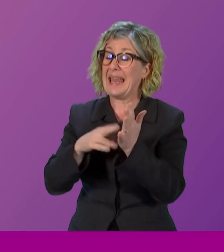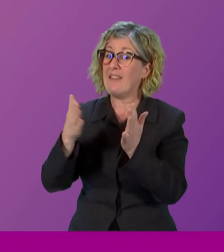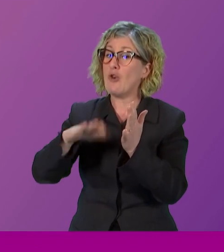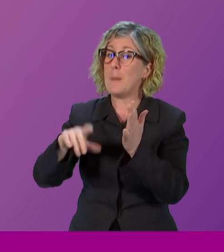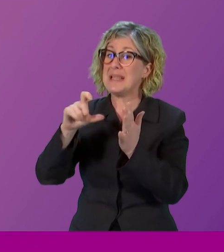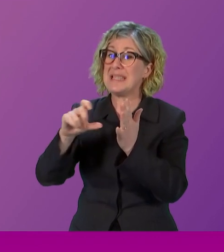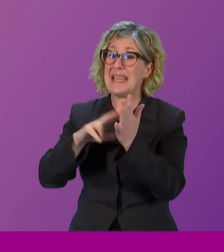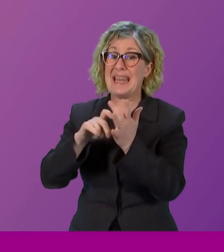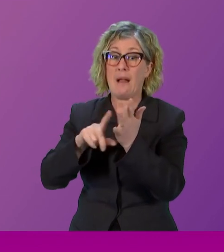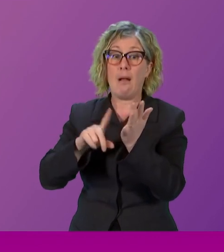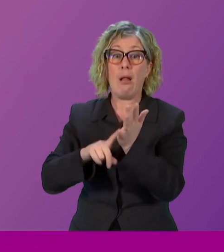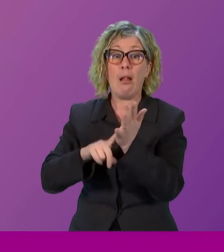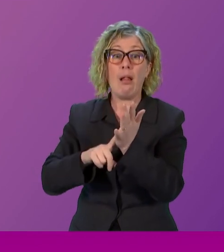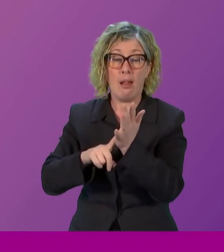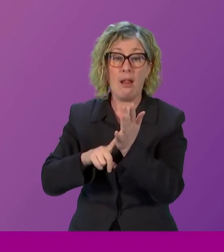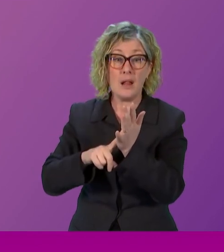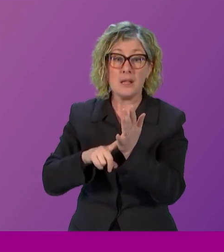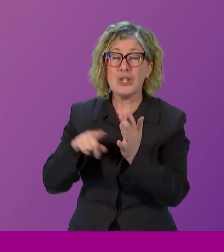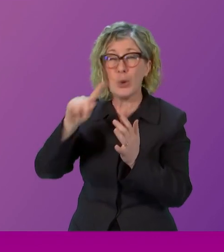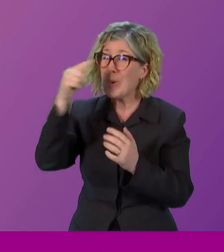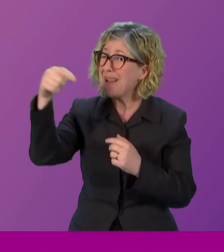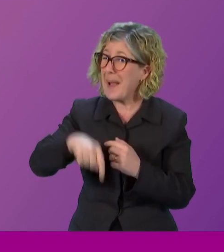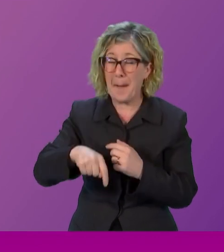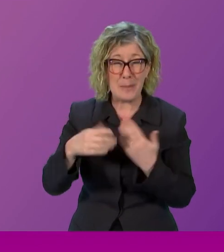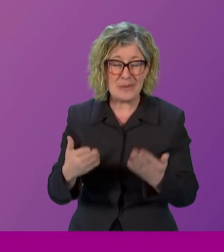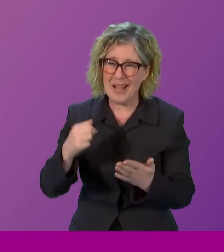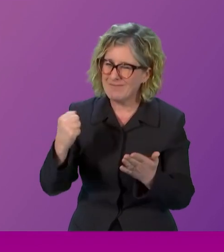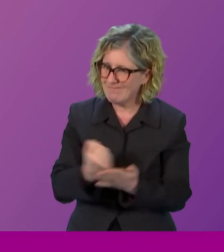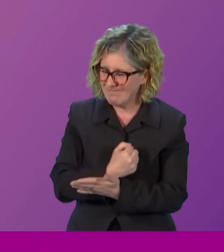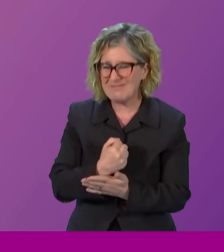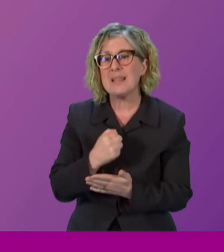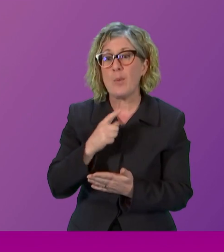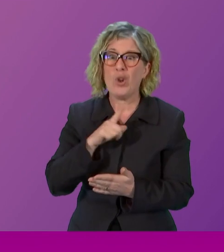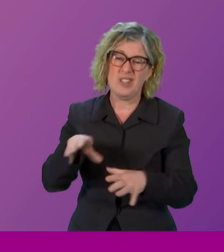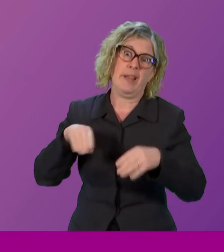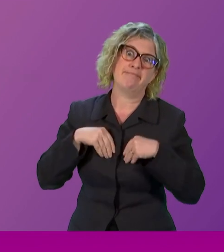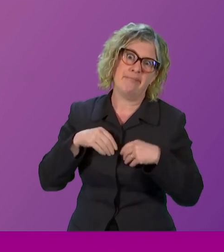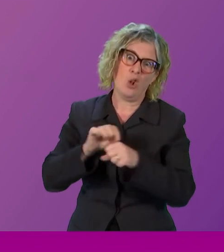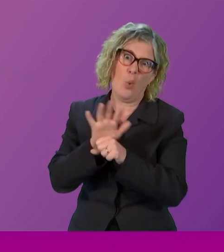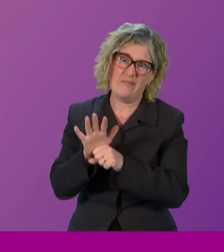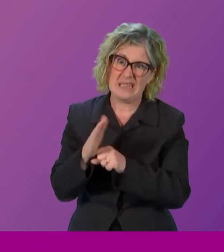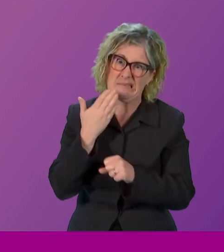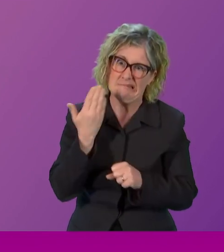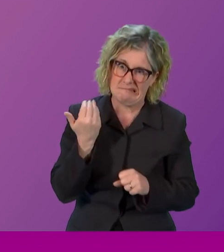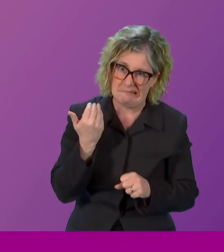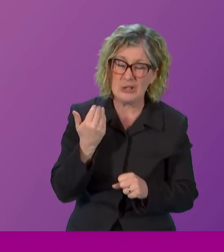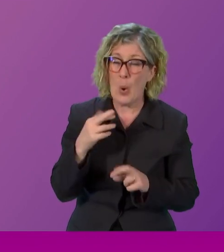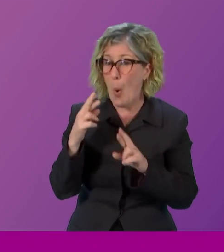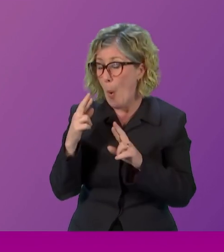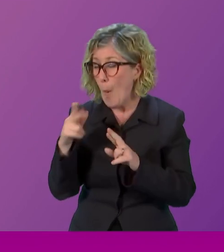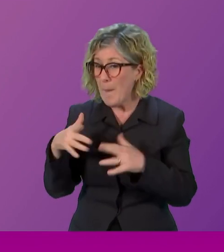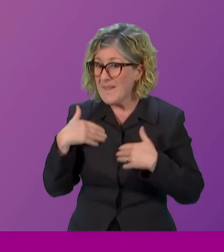She couldn't be with us because she had the COVID. So I hope you have managed to join us online,